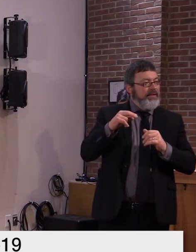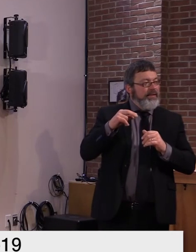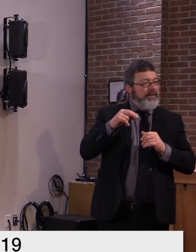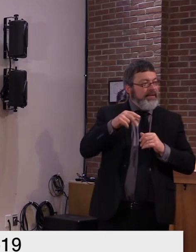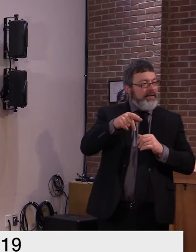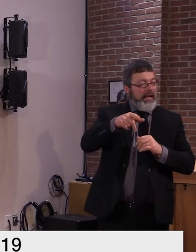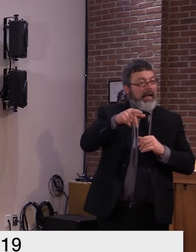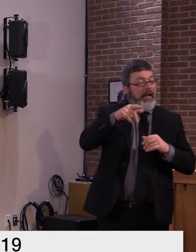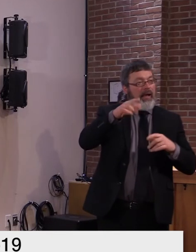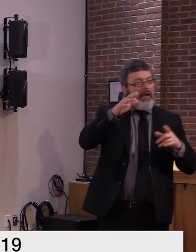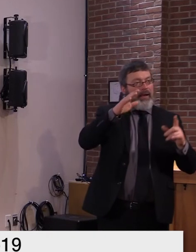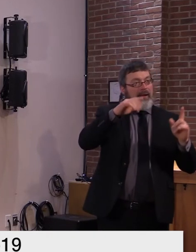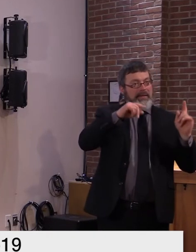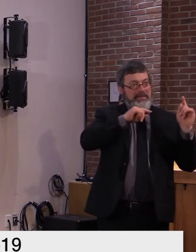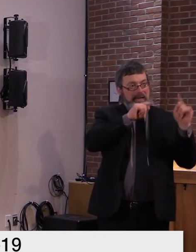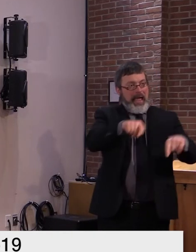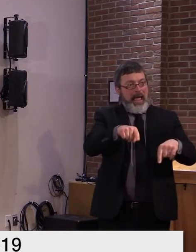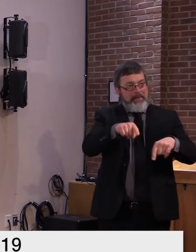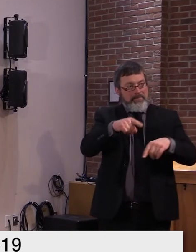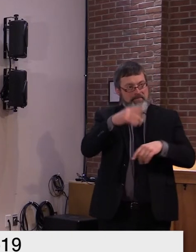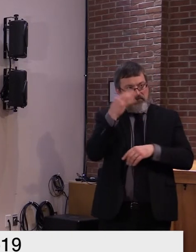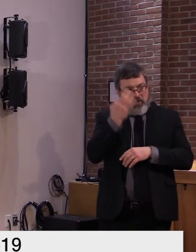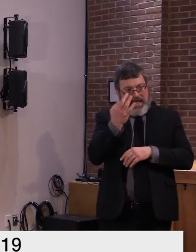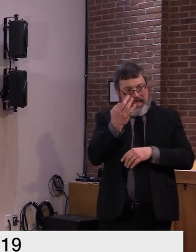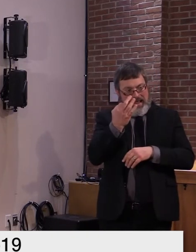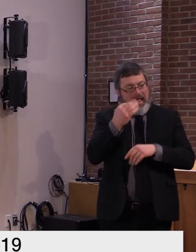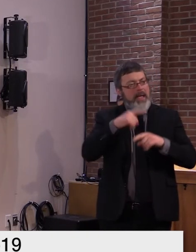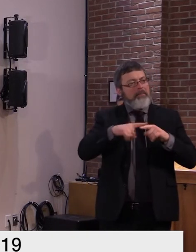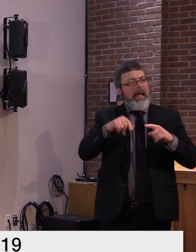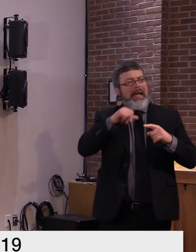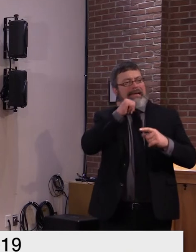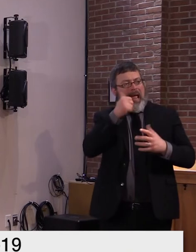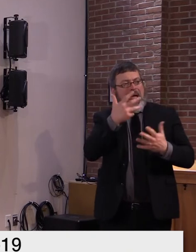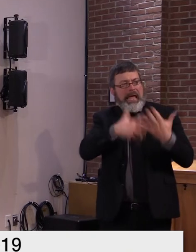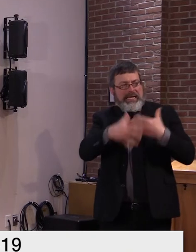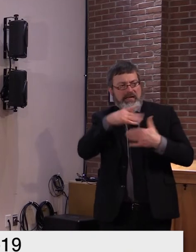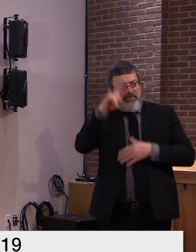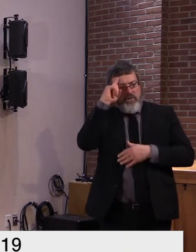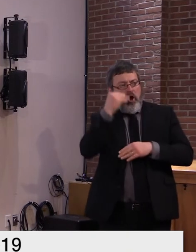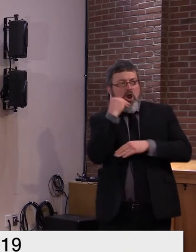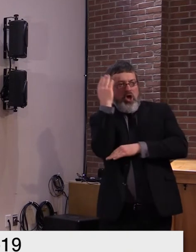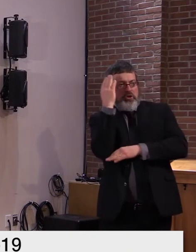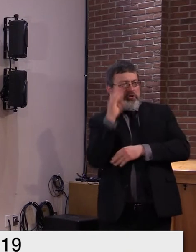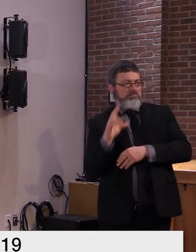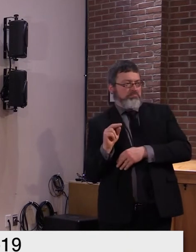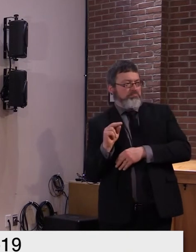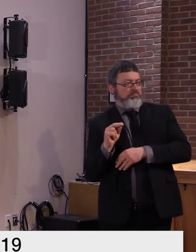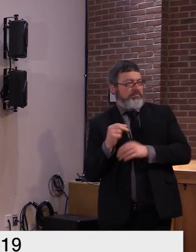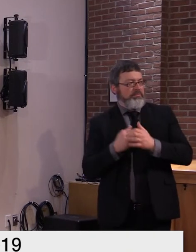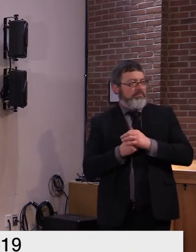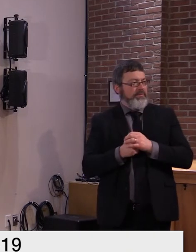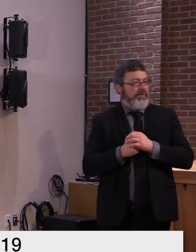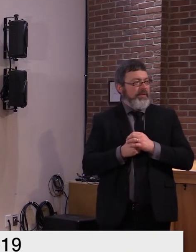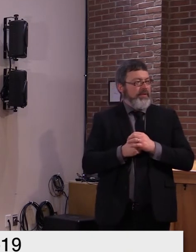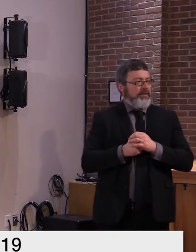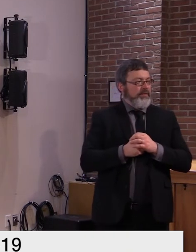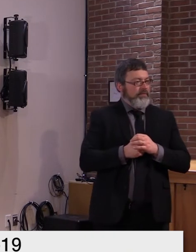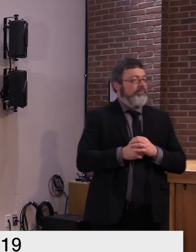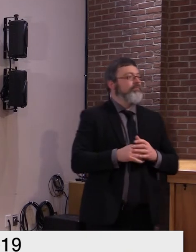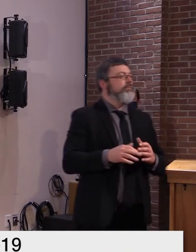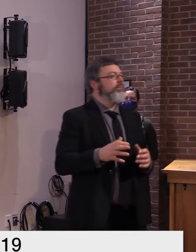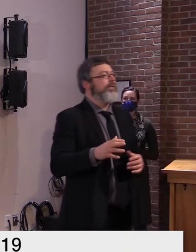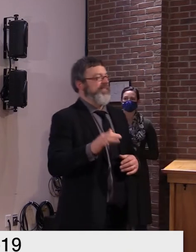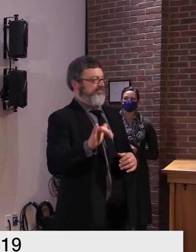it really does come down to that want and need and it's you know it's a tough choice to make but uh when you think about bringing multiple families